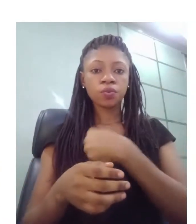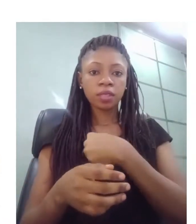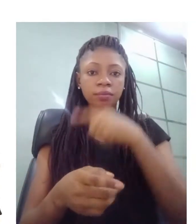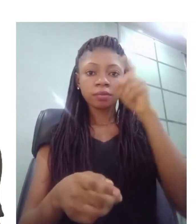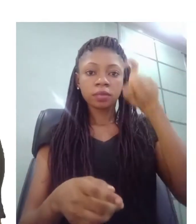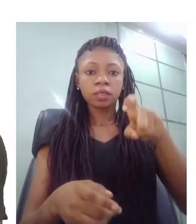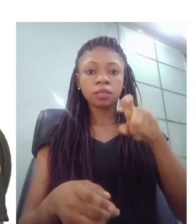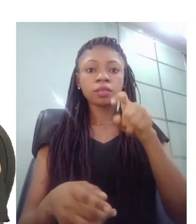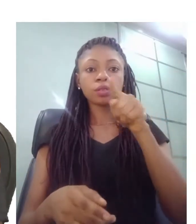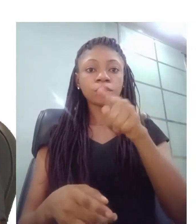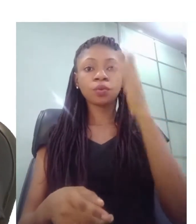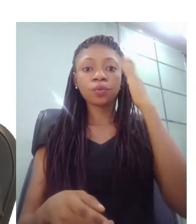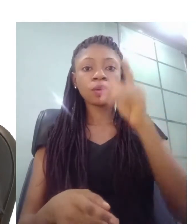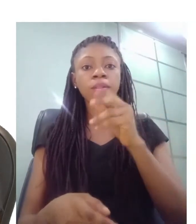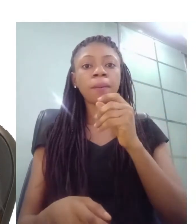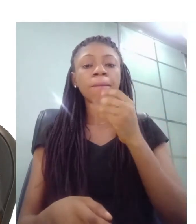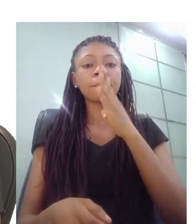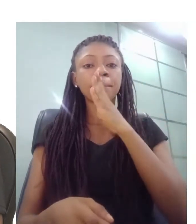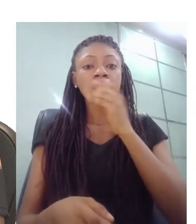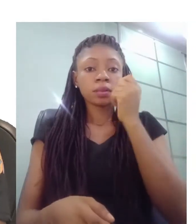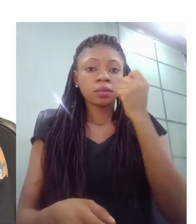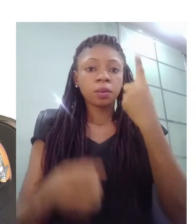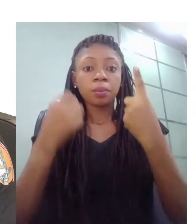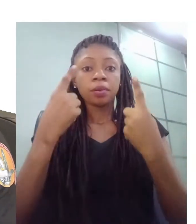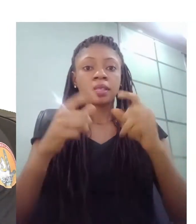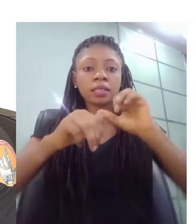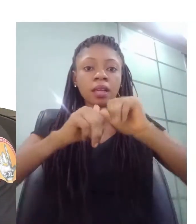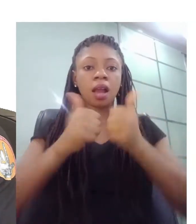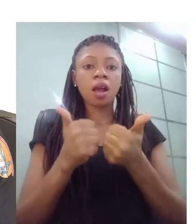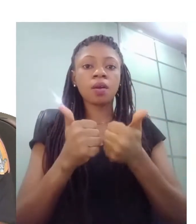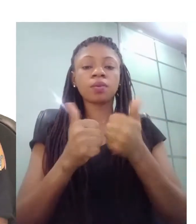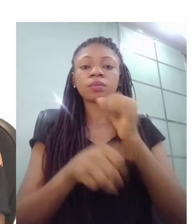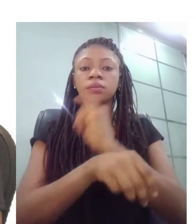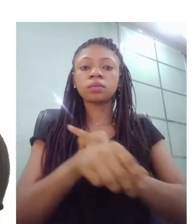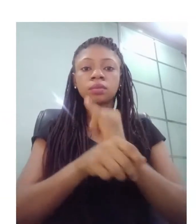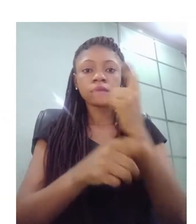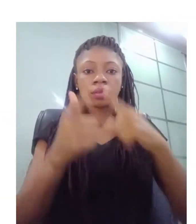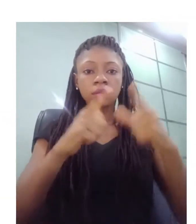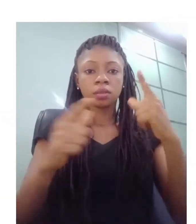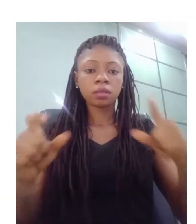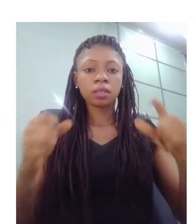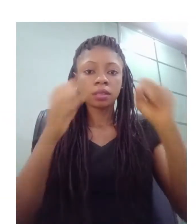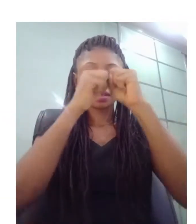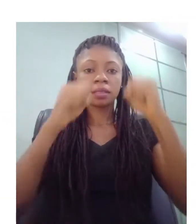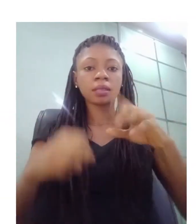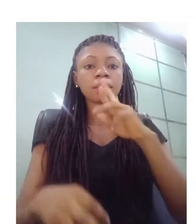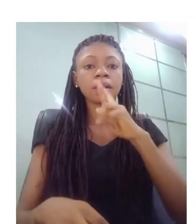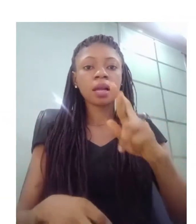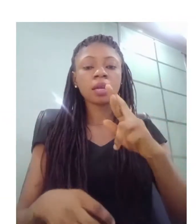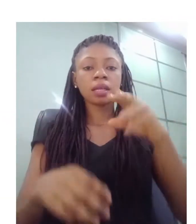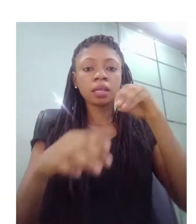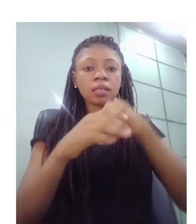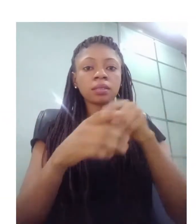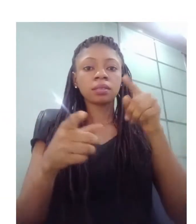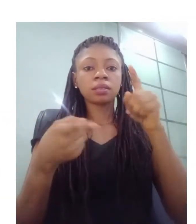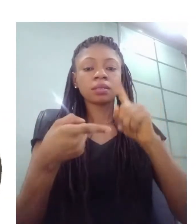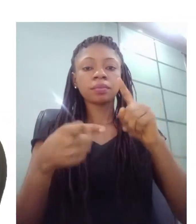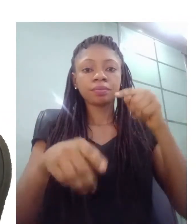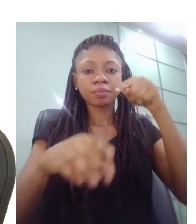signing systems are and in this series also i'm going to be looking at the indigenous name signs and um as